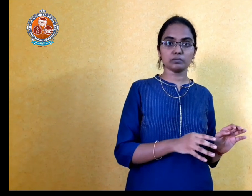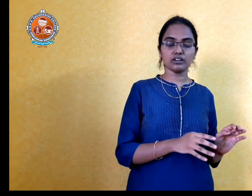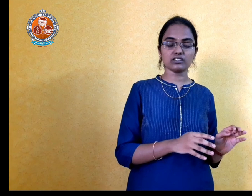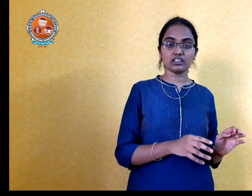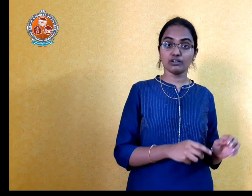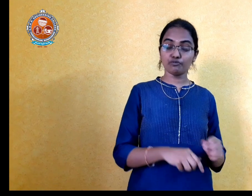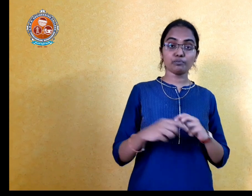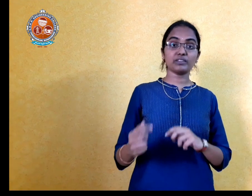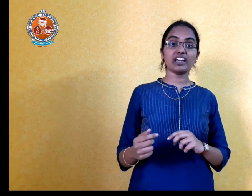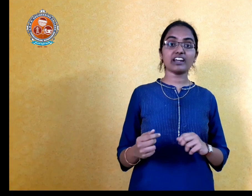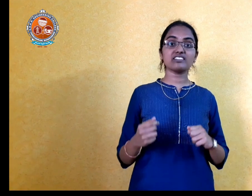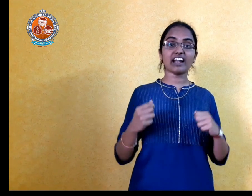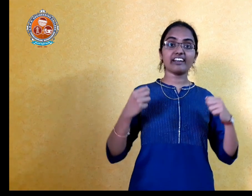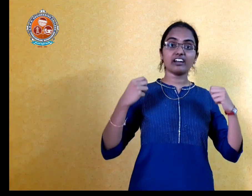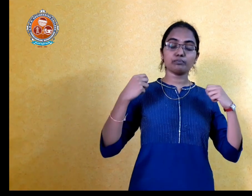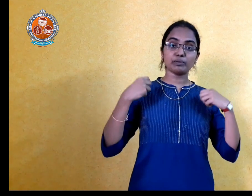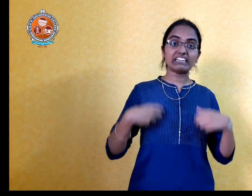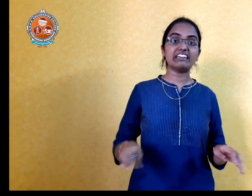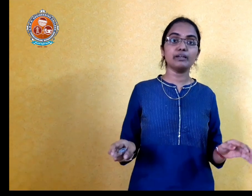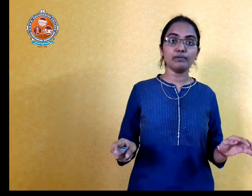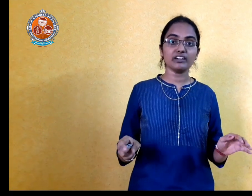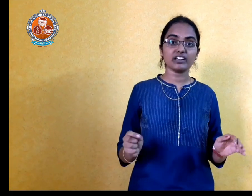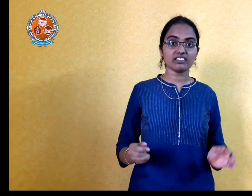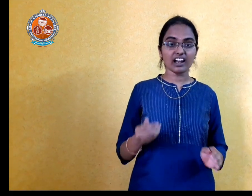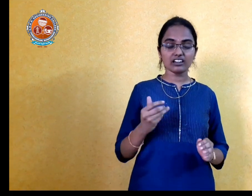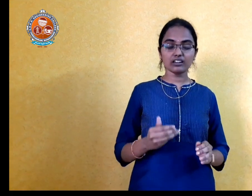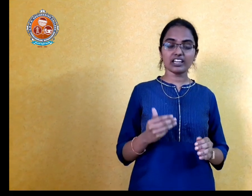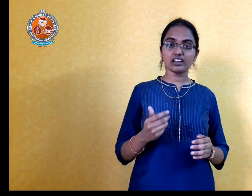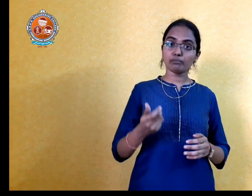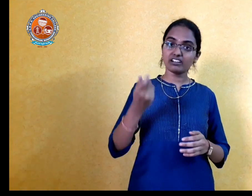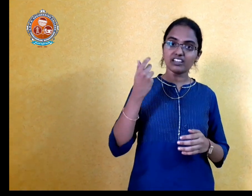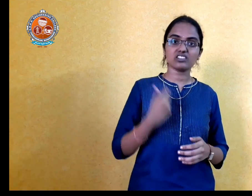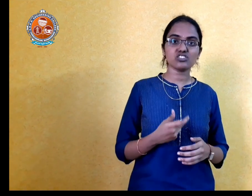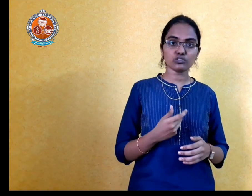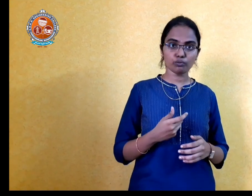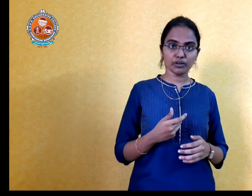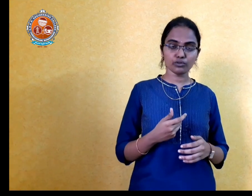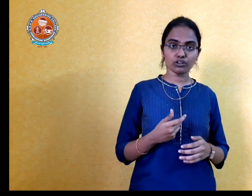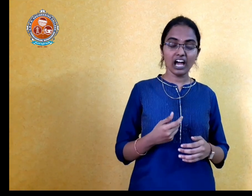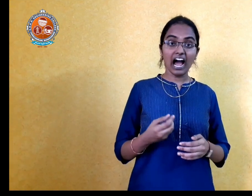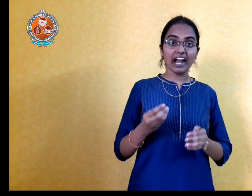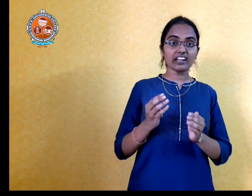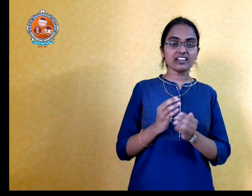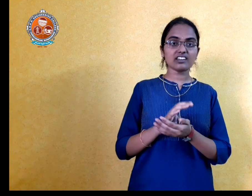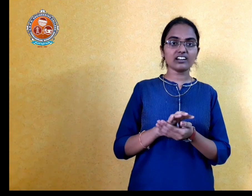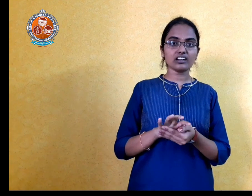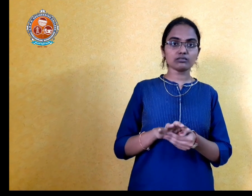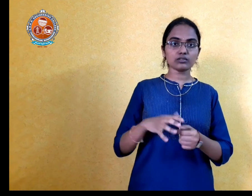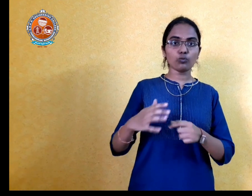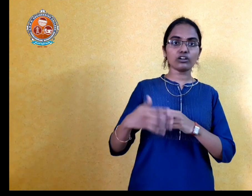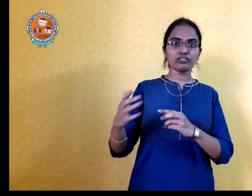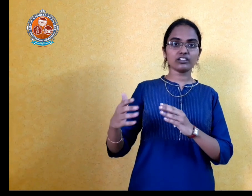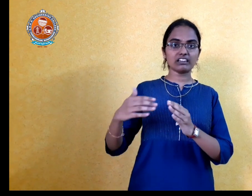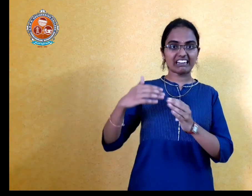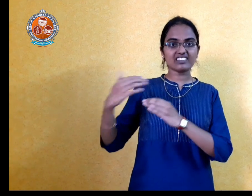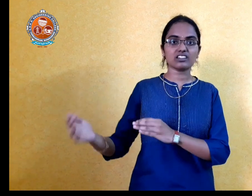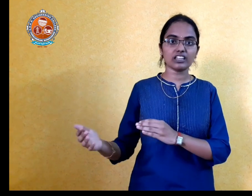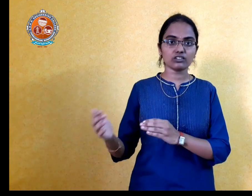person from there I started being independent I started taking my decisions on my books and I started whatever the next things